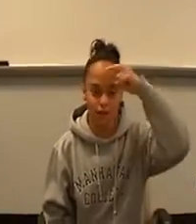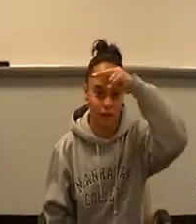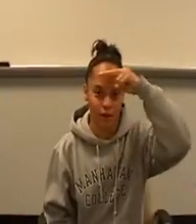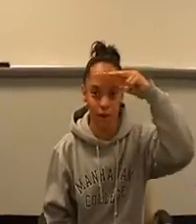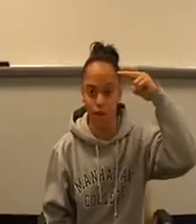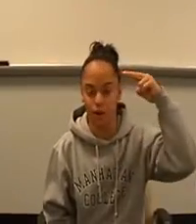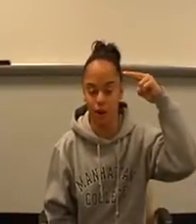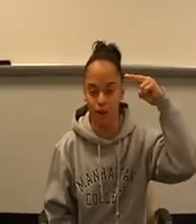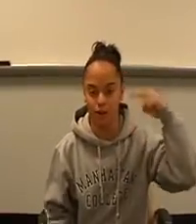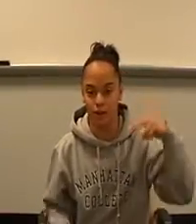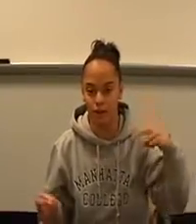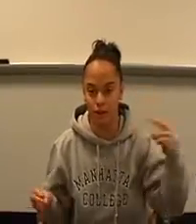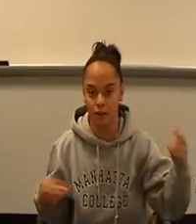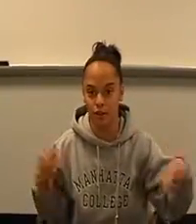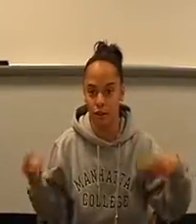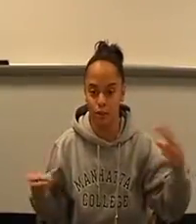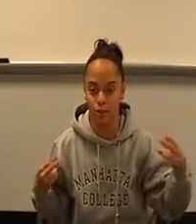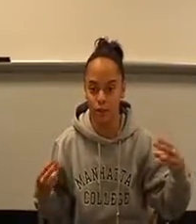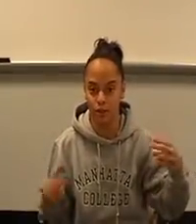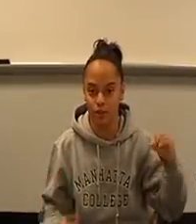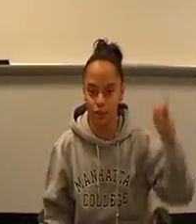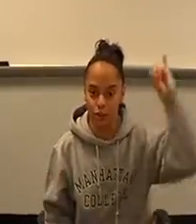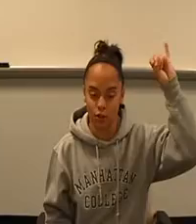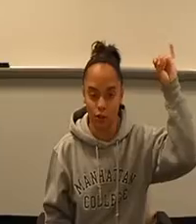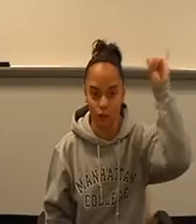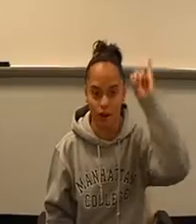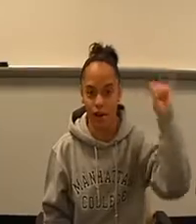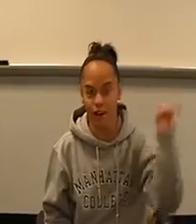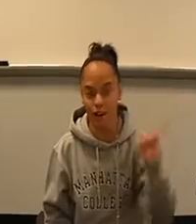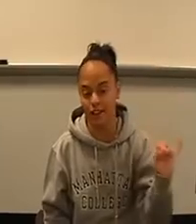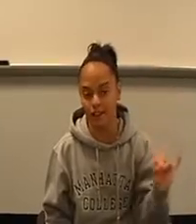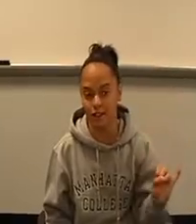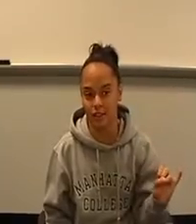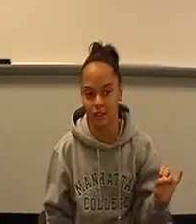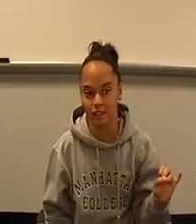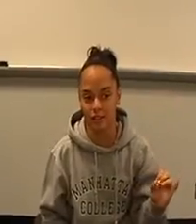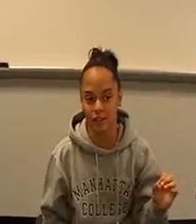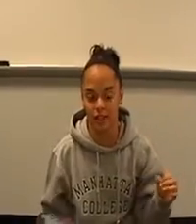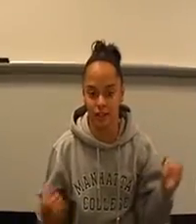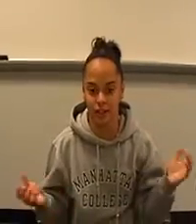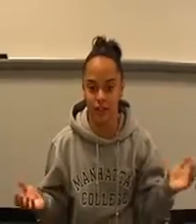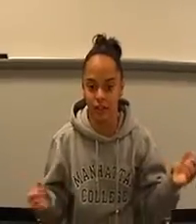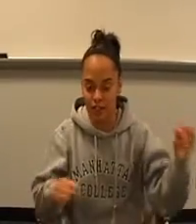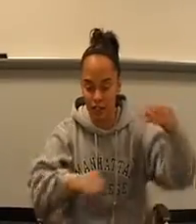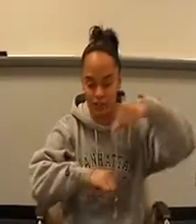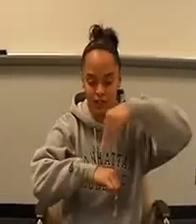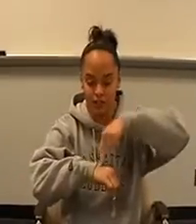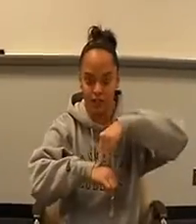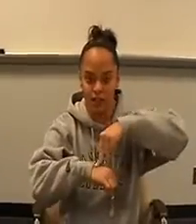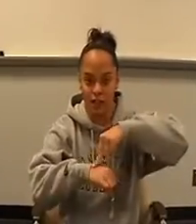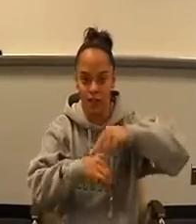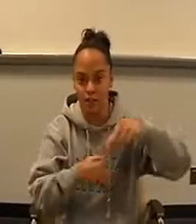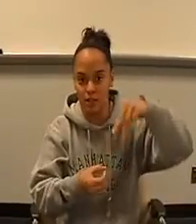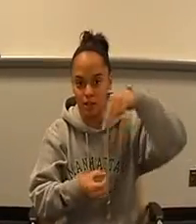above the world so high like a diamond